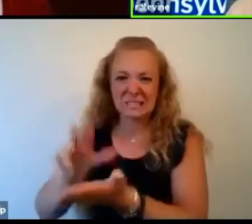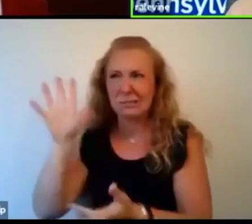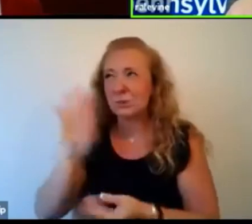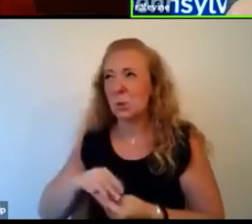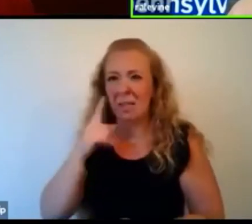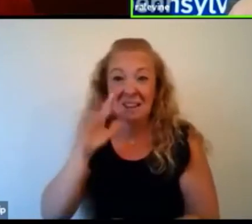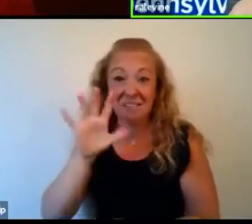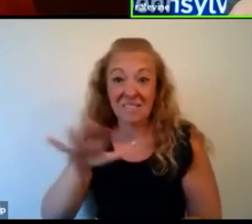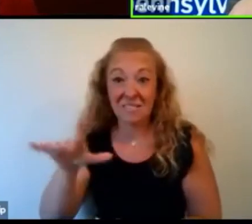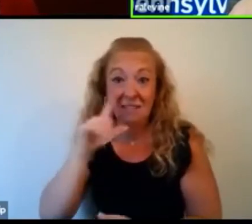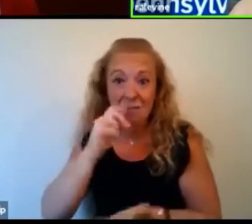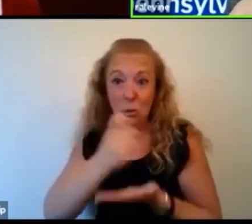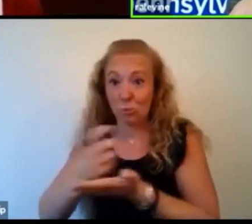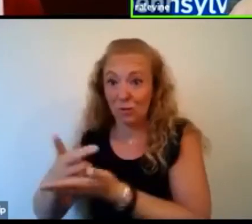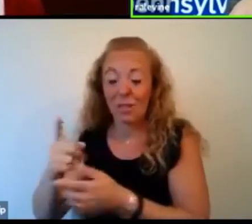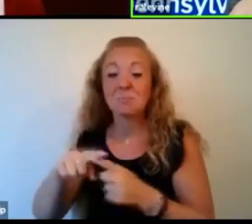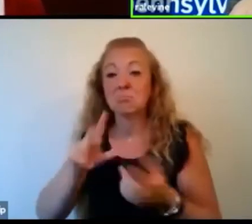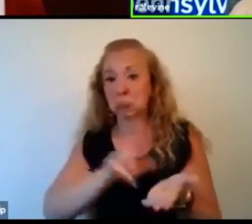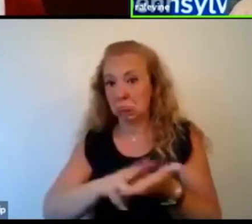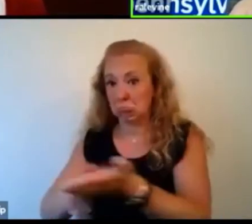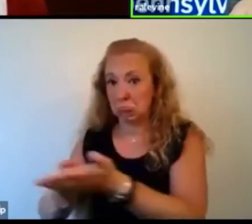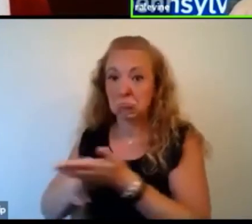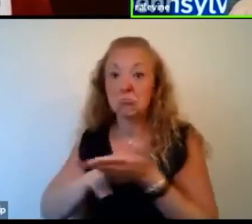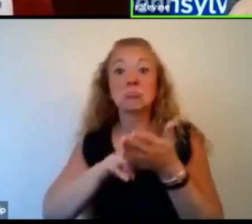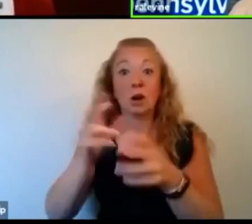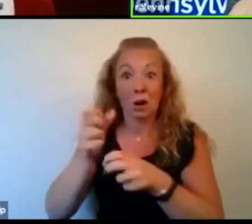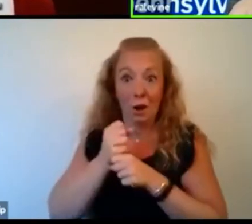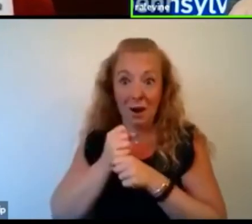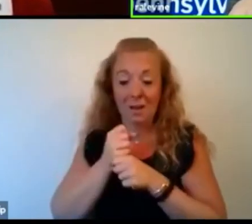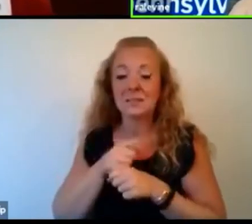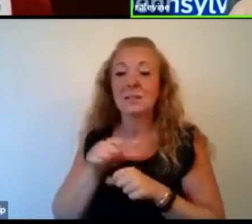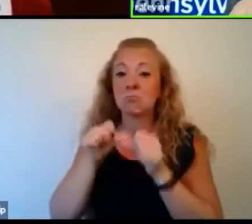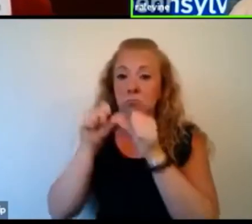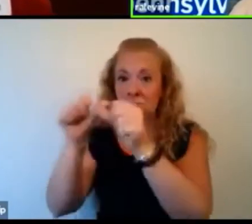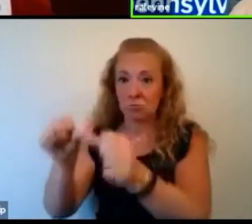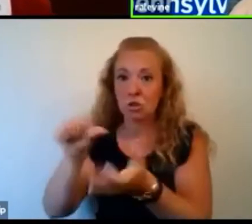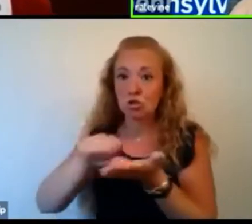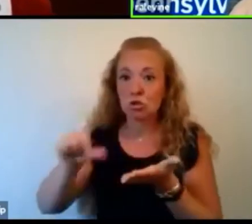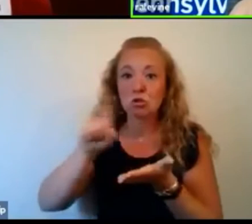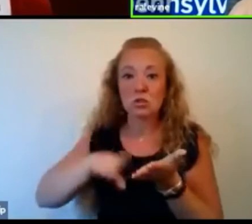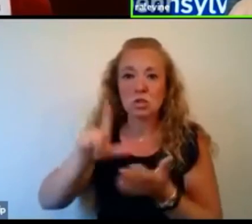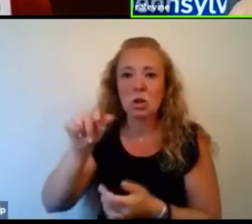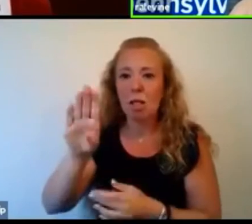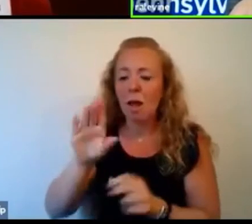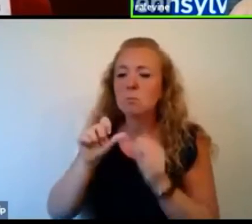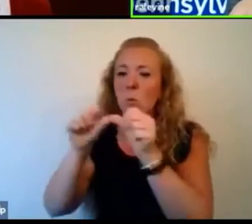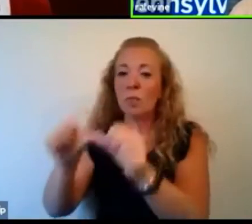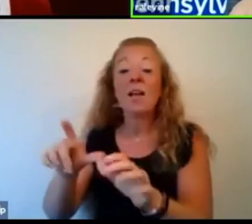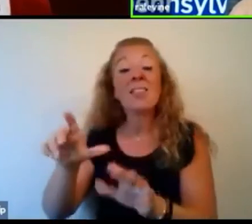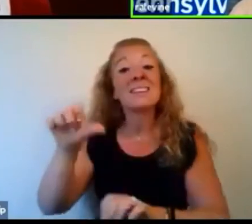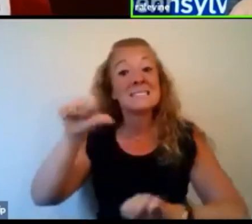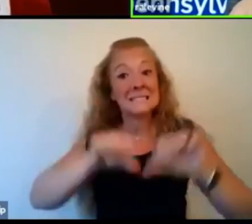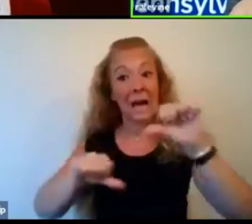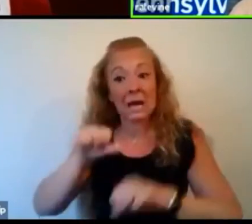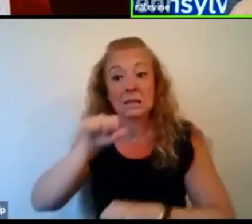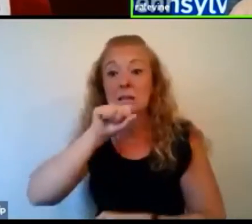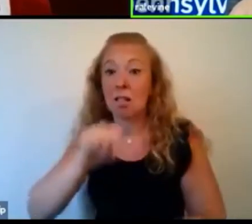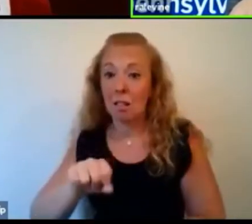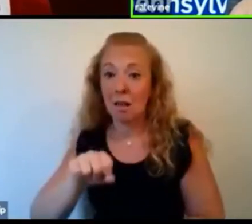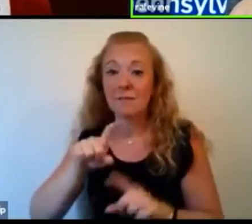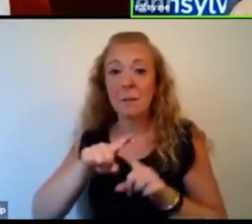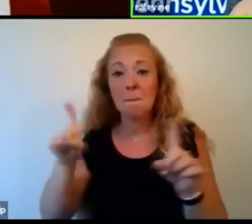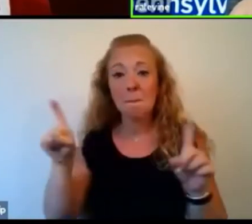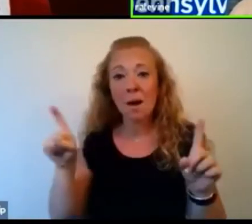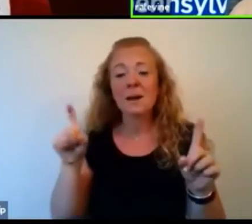that before. Um, but I stayed at the surgical research lab, uh, doing that. And I really loved the science aspect, but, but really wanted more,